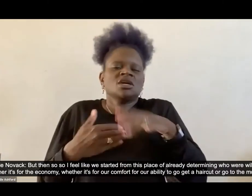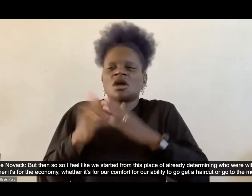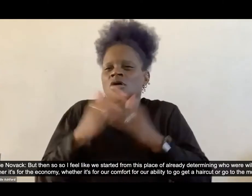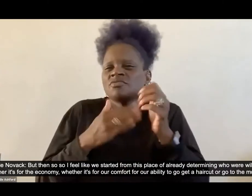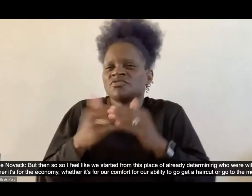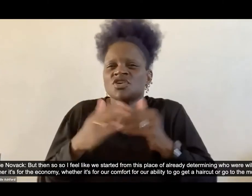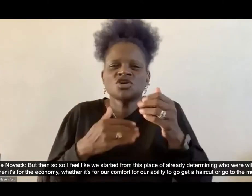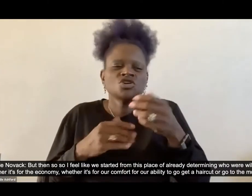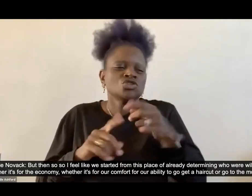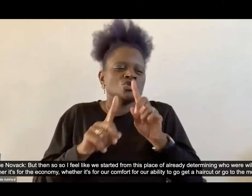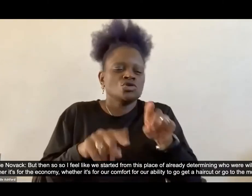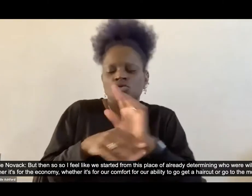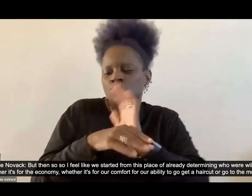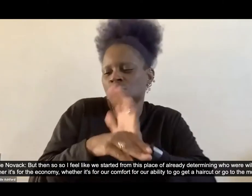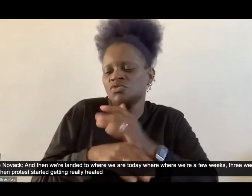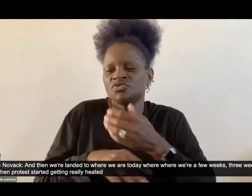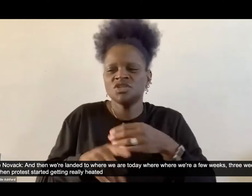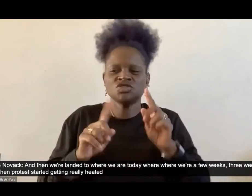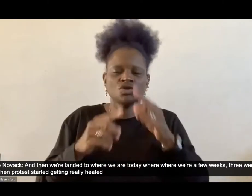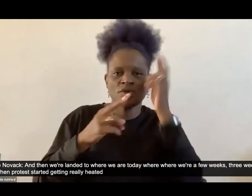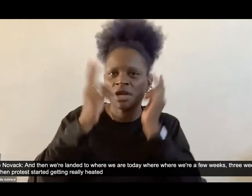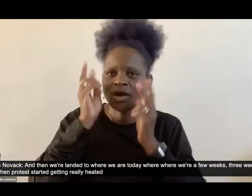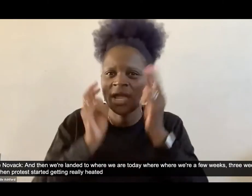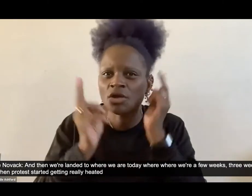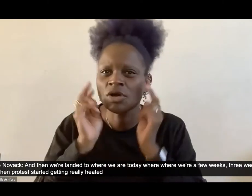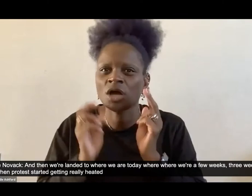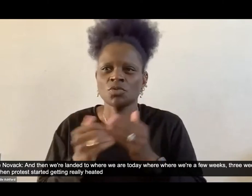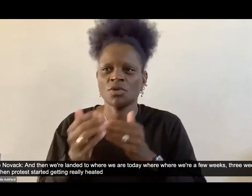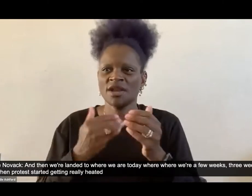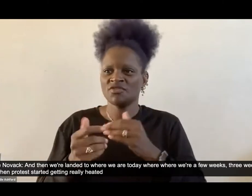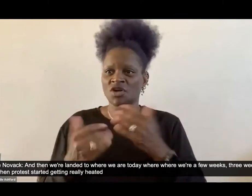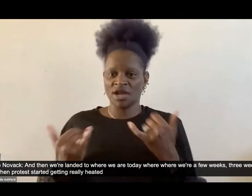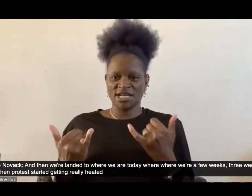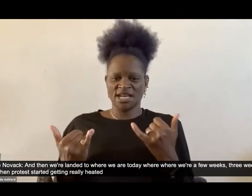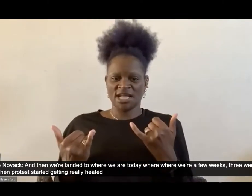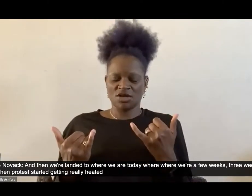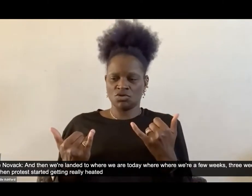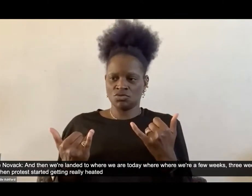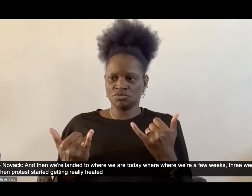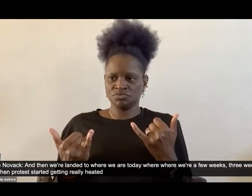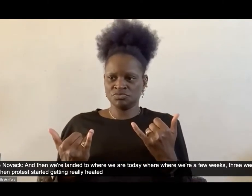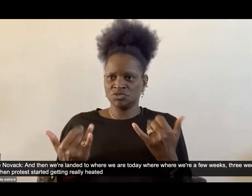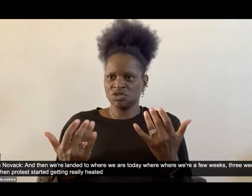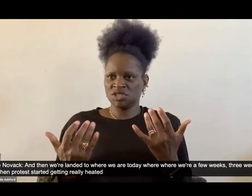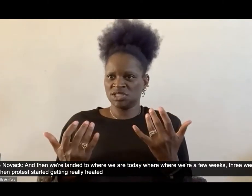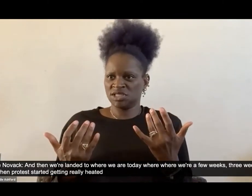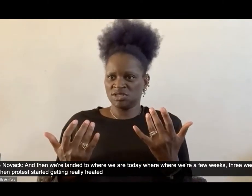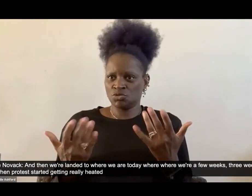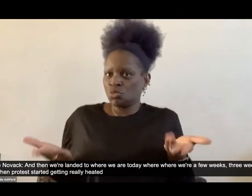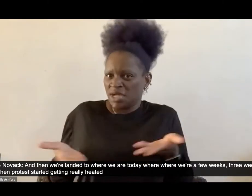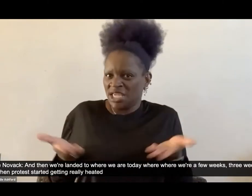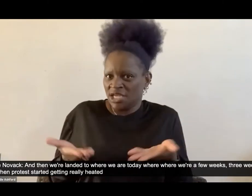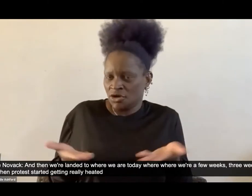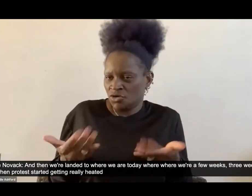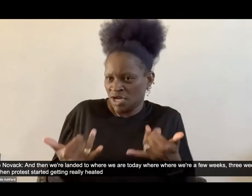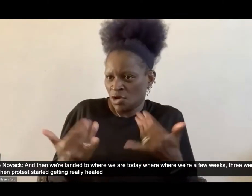haircut or go to the movies. Um, and then we're landed to where we are today, where, um, where we're a few